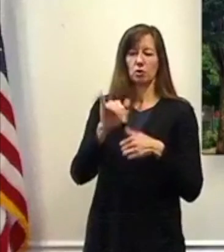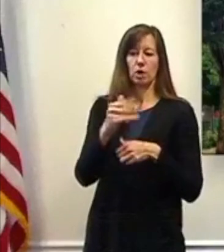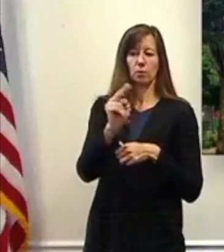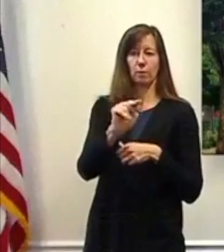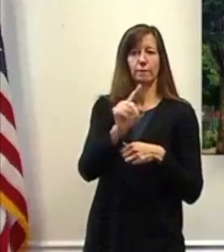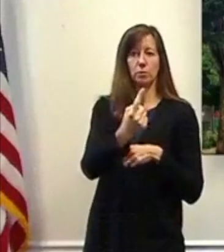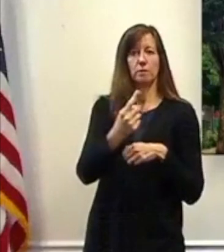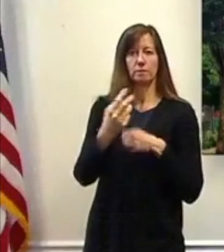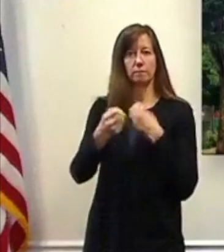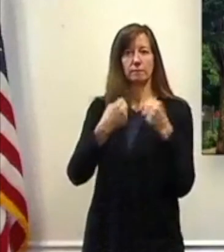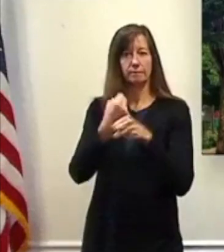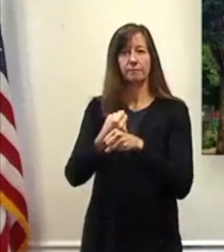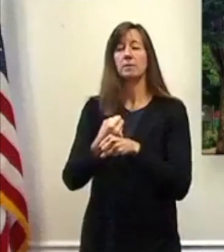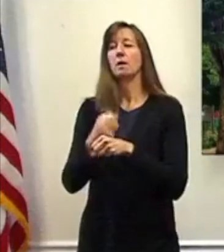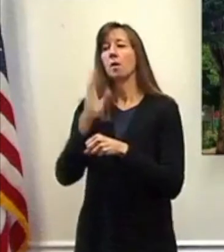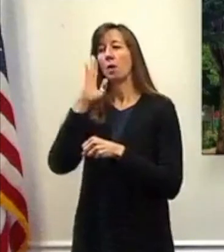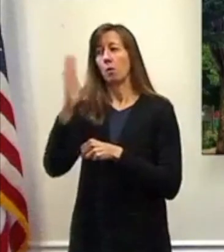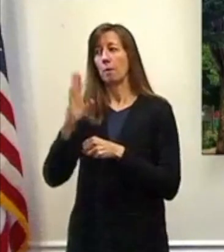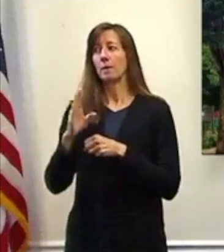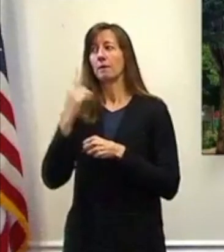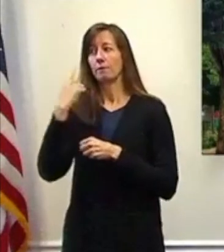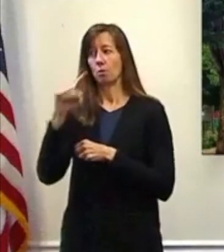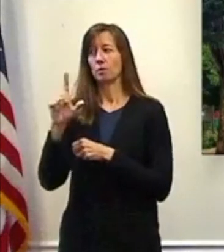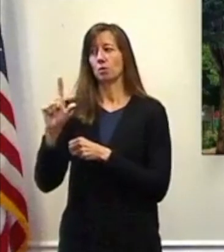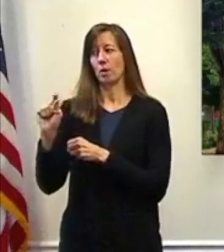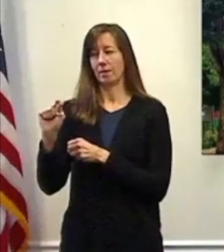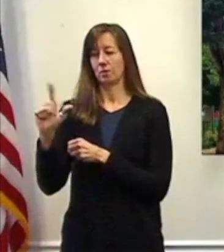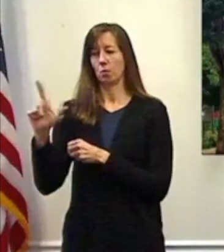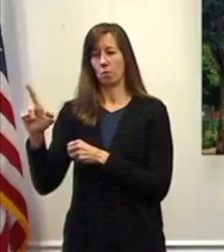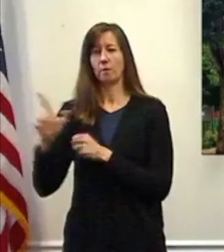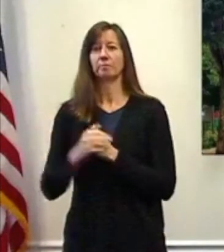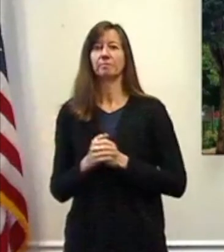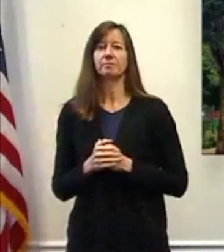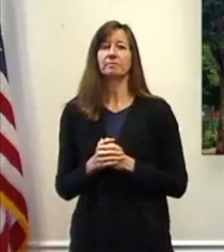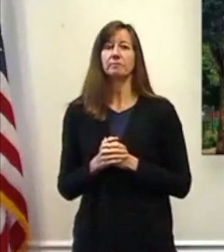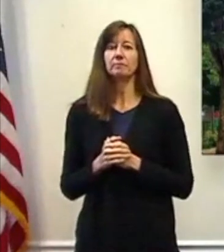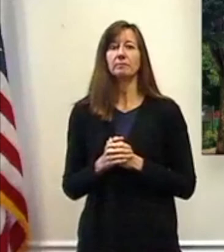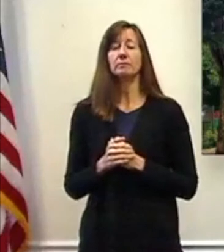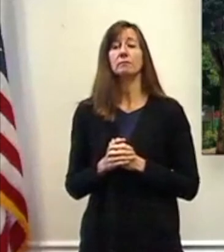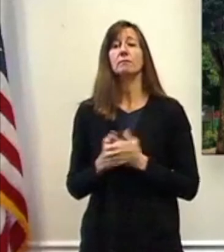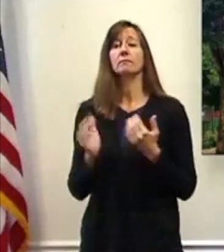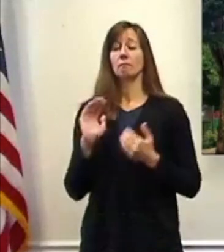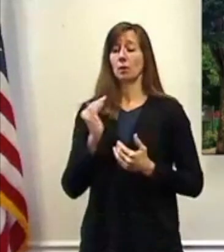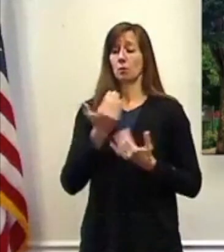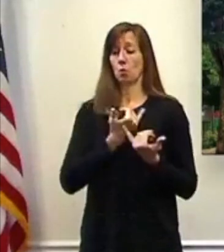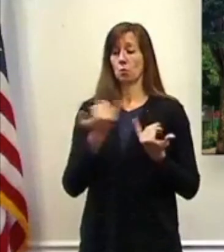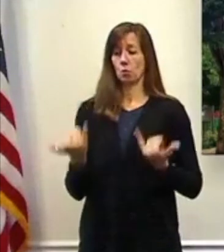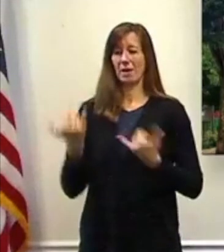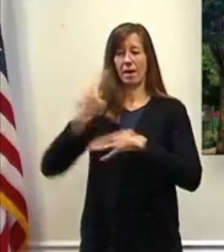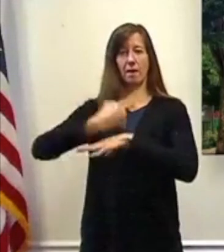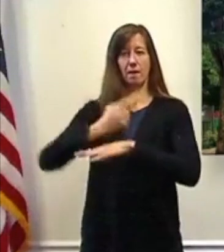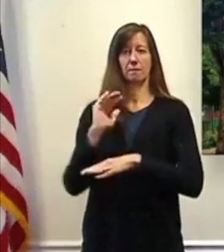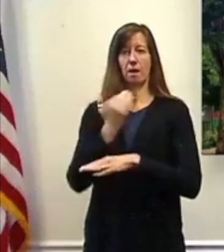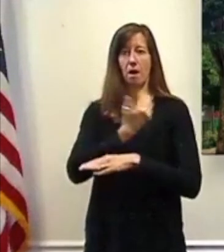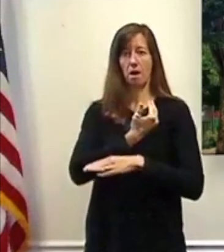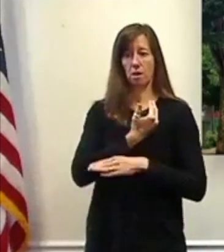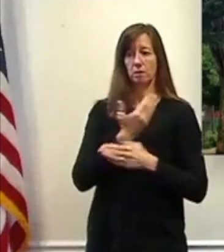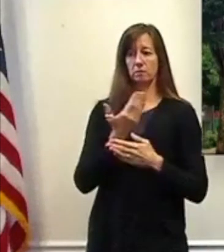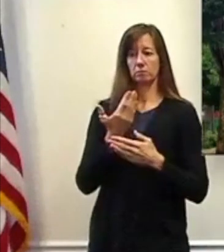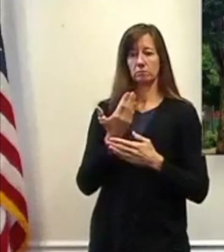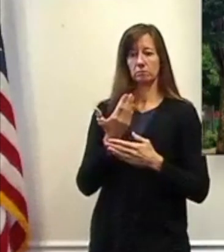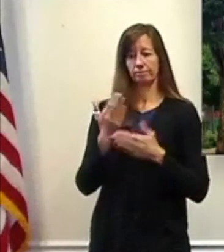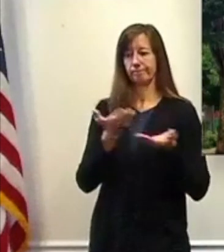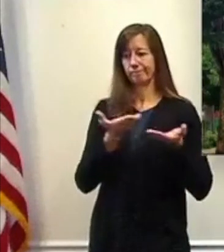I did so today at 11 a.m. today. The county, we prepared and presented to the county legislature and to